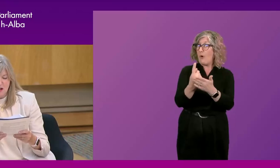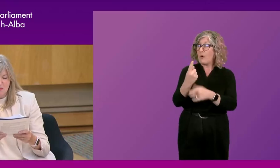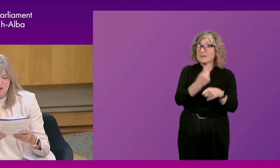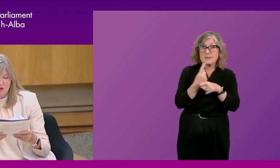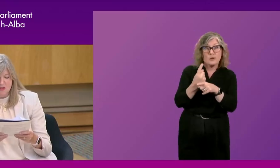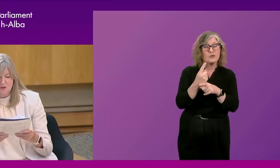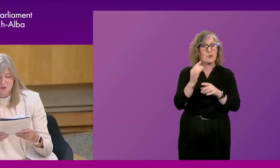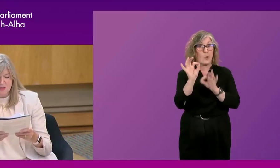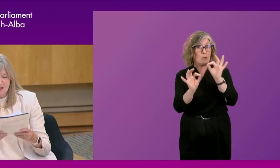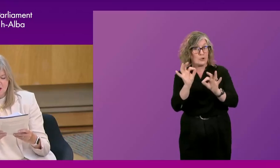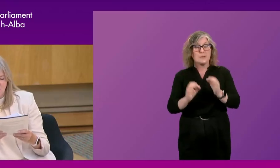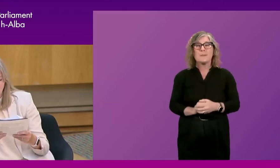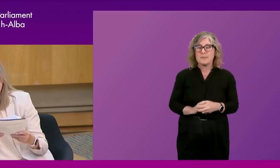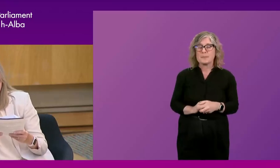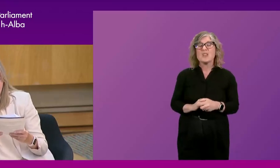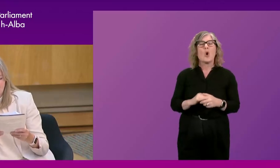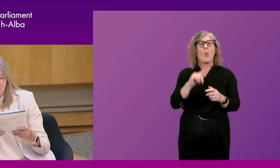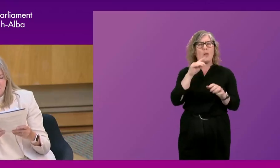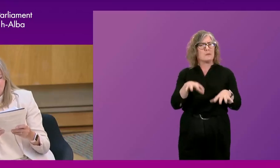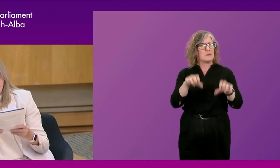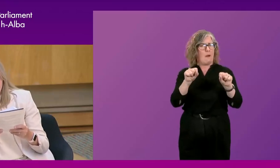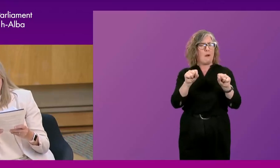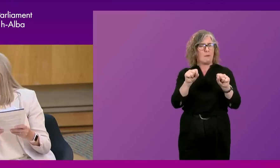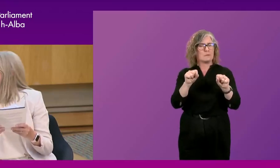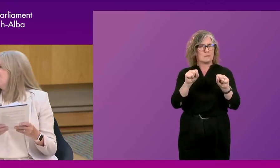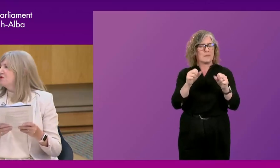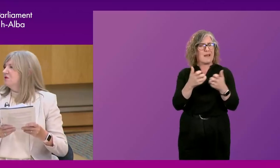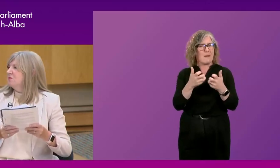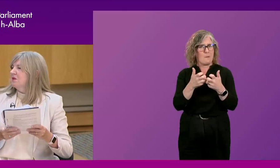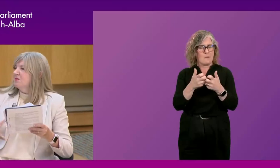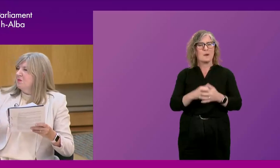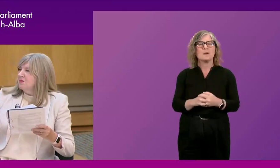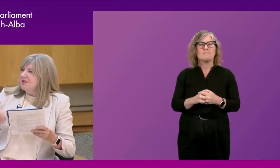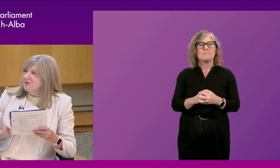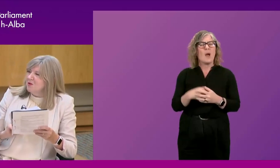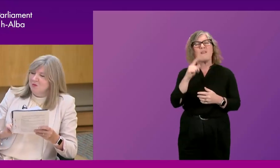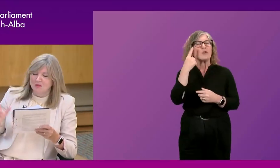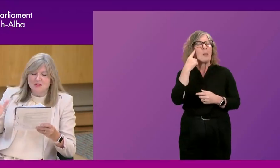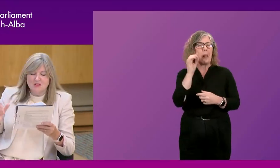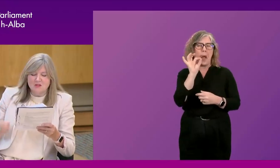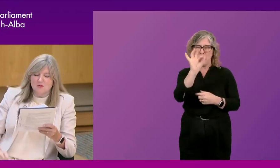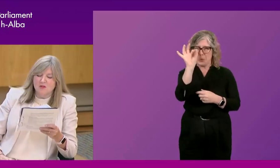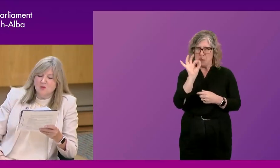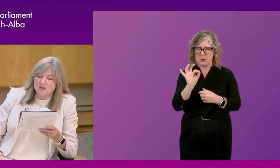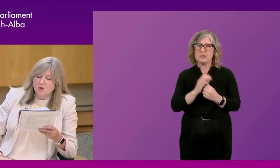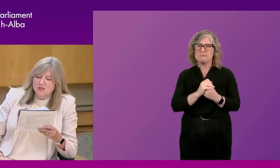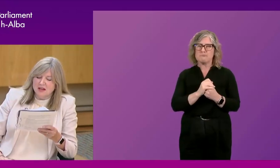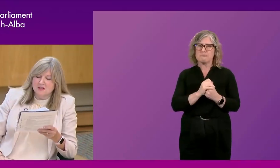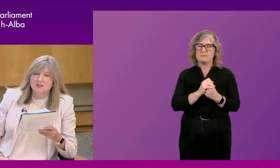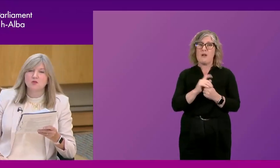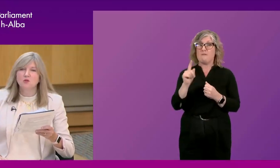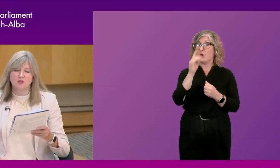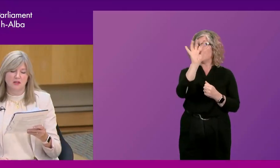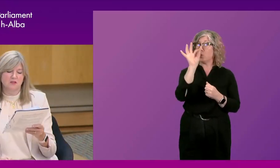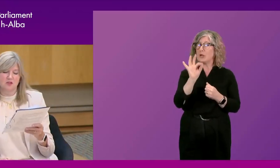So I'm going to kick off, I think I'll put this question, well, we'll see how we go. But the first question I'm going to